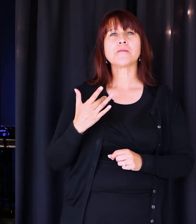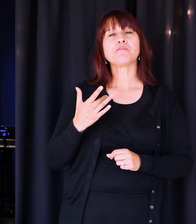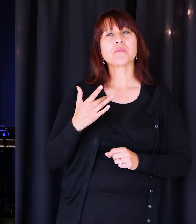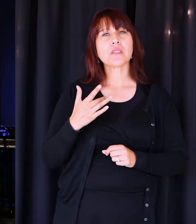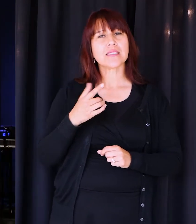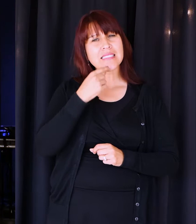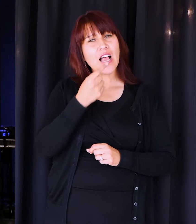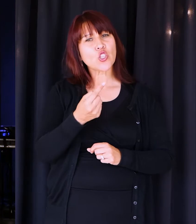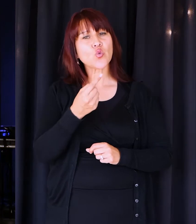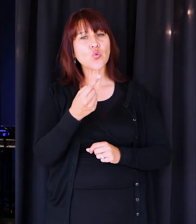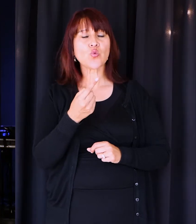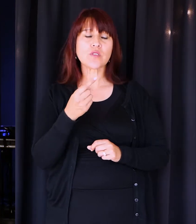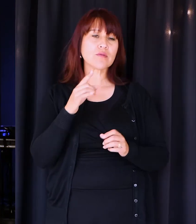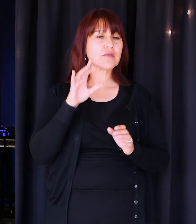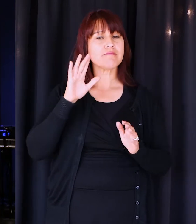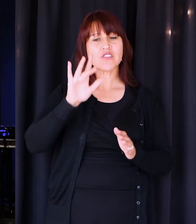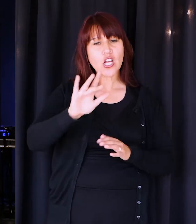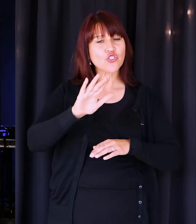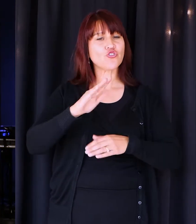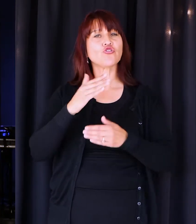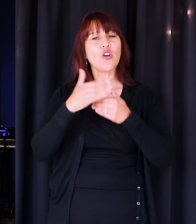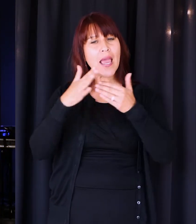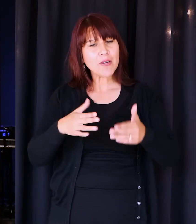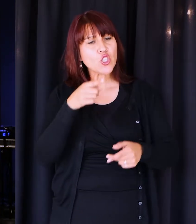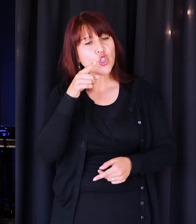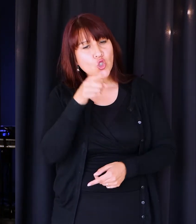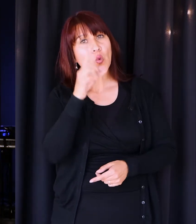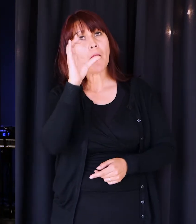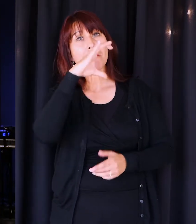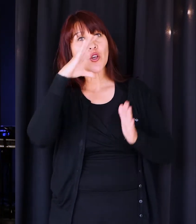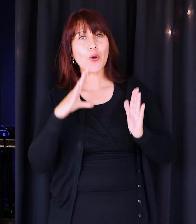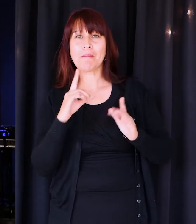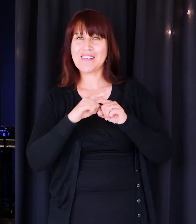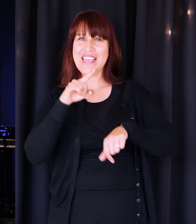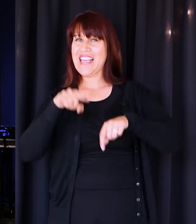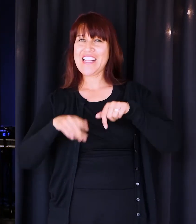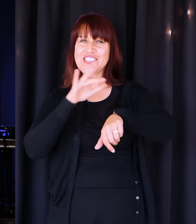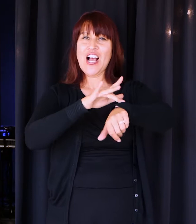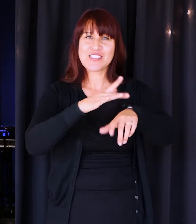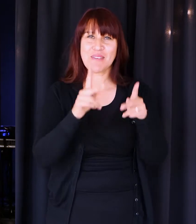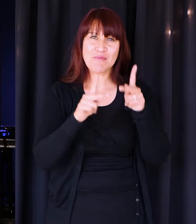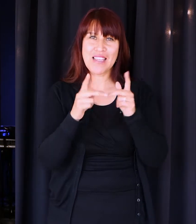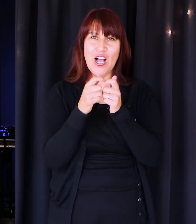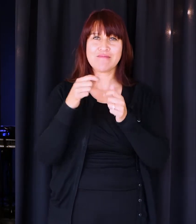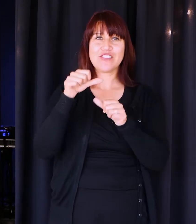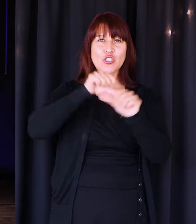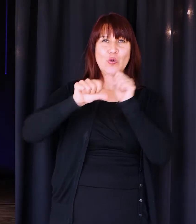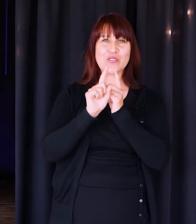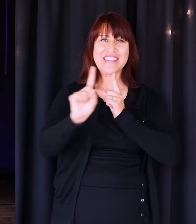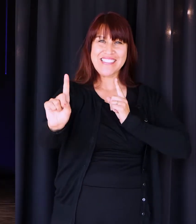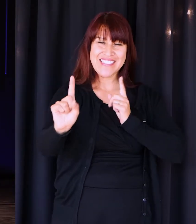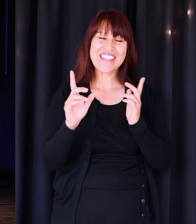morning and telling you to touch your neighbor and tell them you are peculiar, but we're not supposed to touch one another during social distancing. So